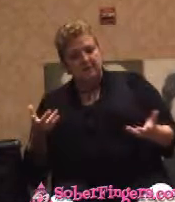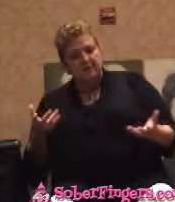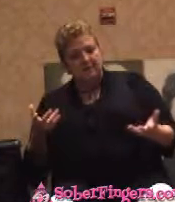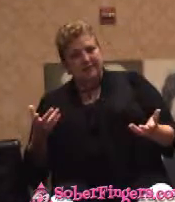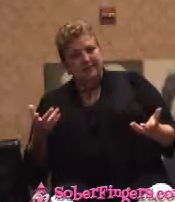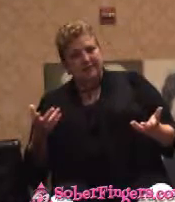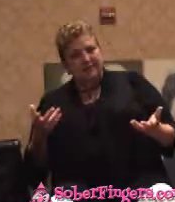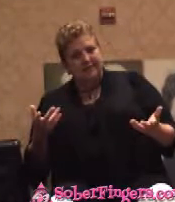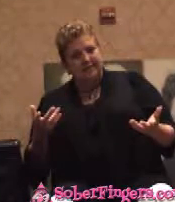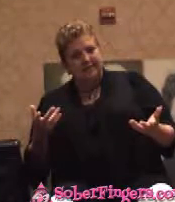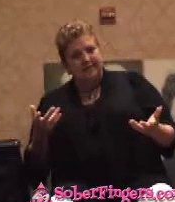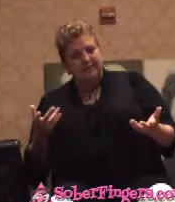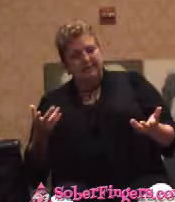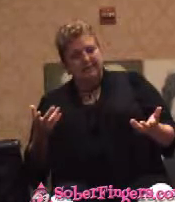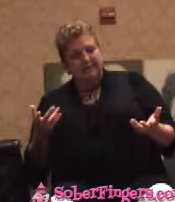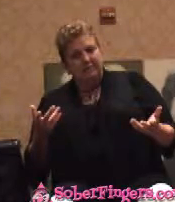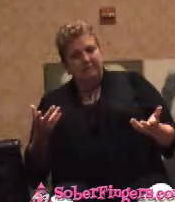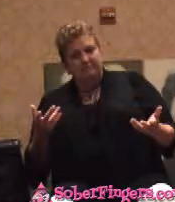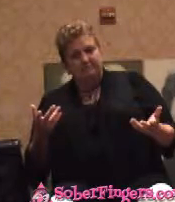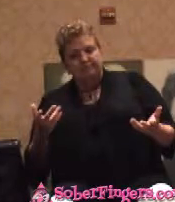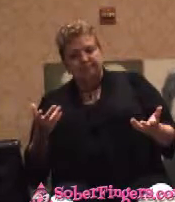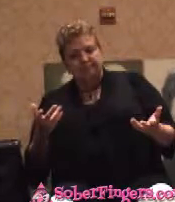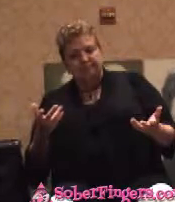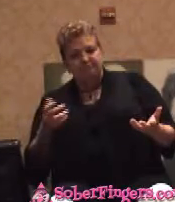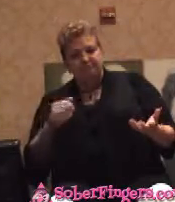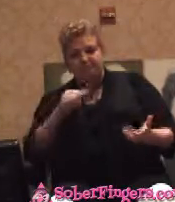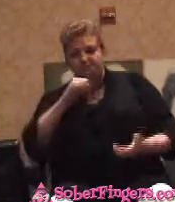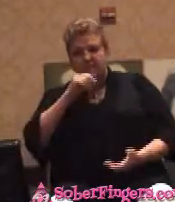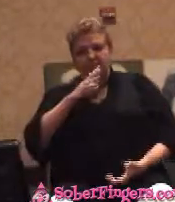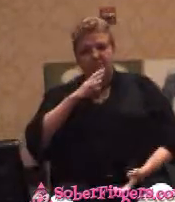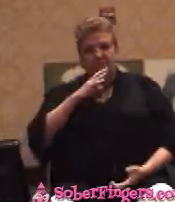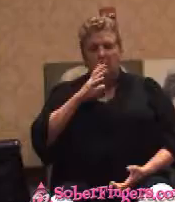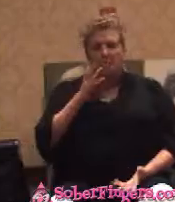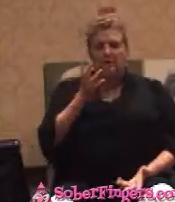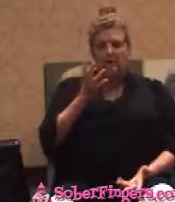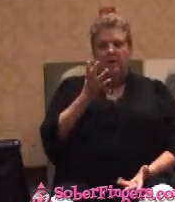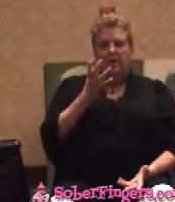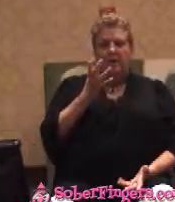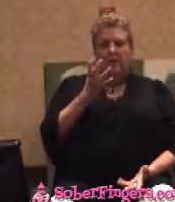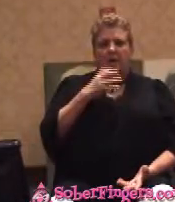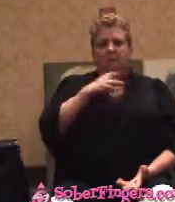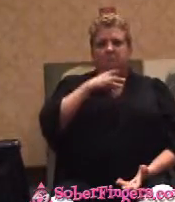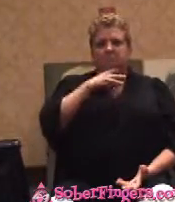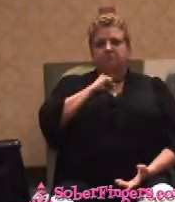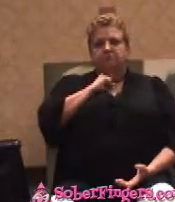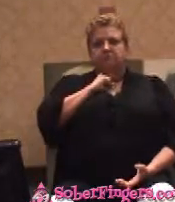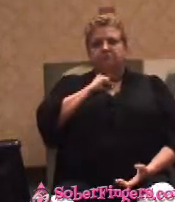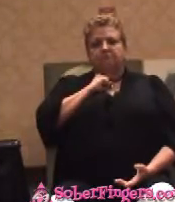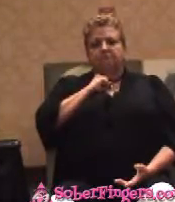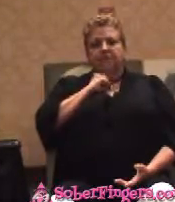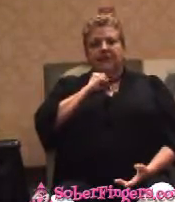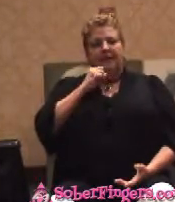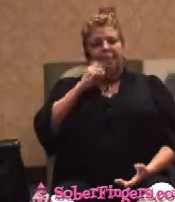I didn't make it all. I had a great thought. I've been feeling sorry for myself for giving up drinking.